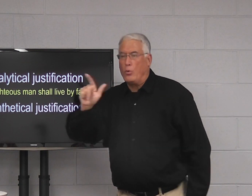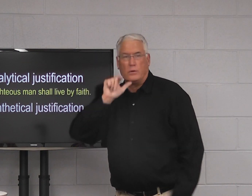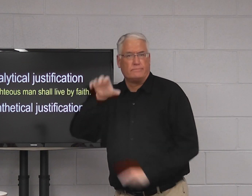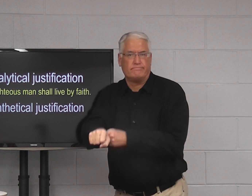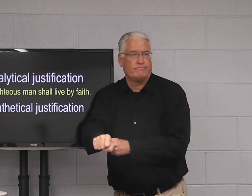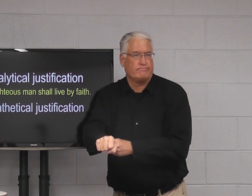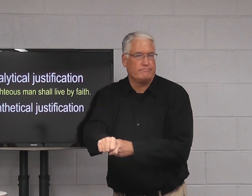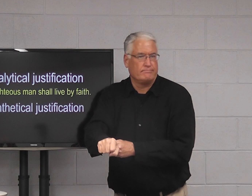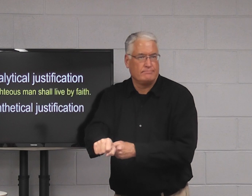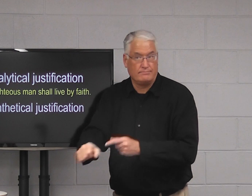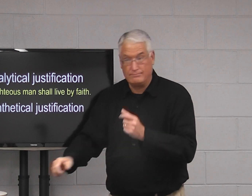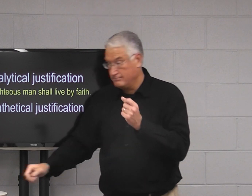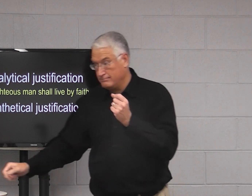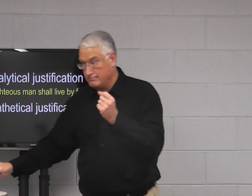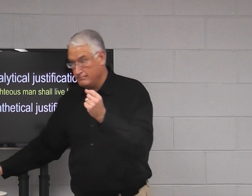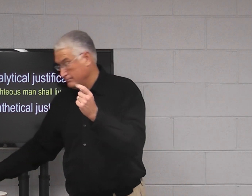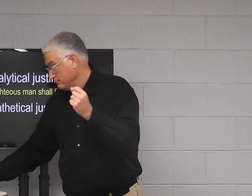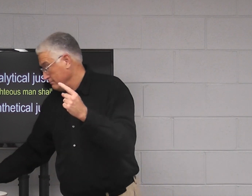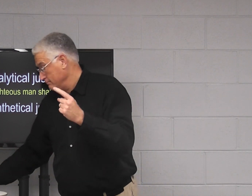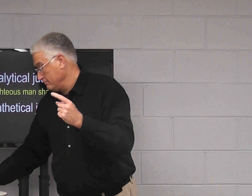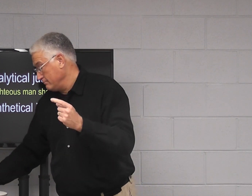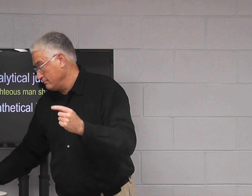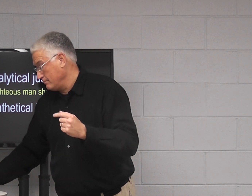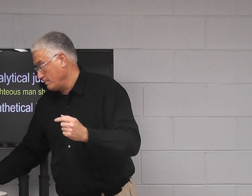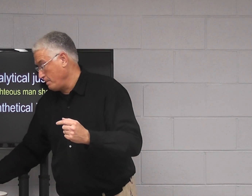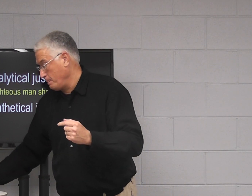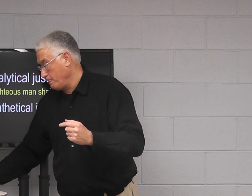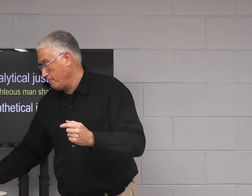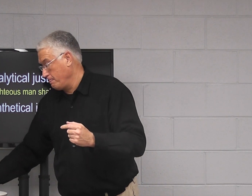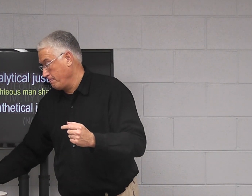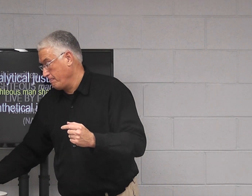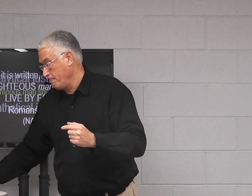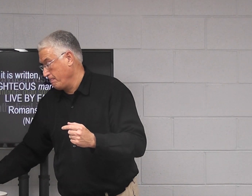Martin Luther couldn't understand this.